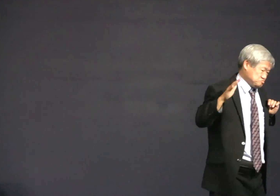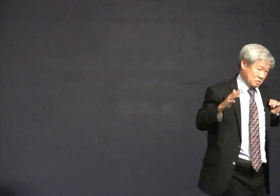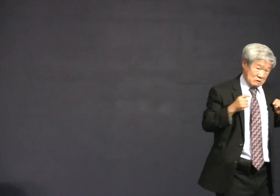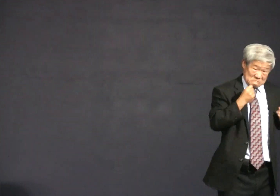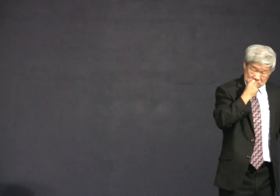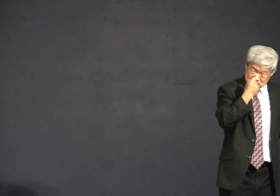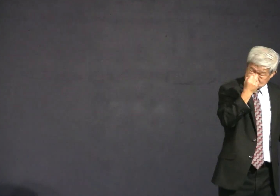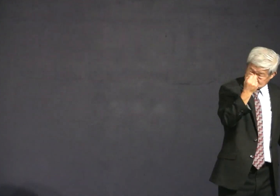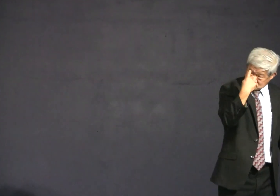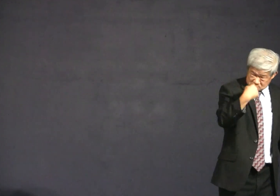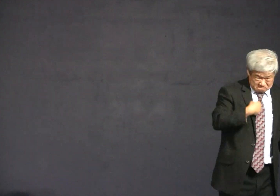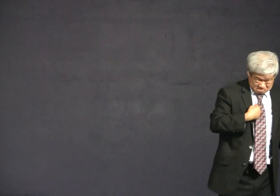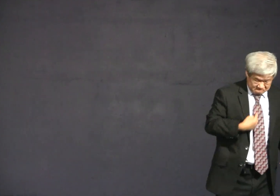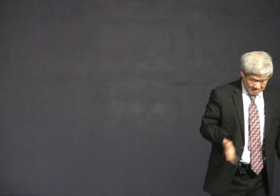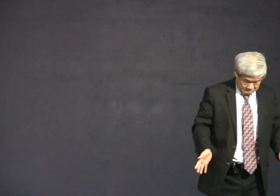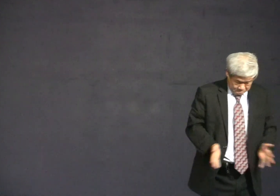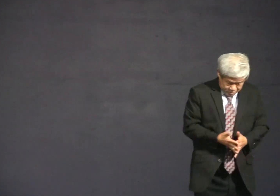But the other woman says, I don't need it.